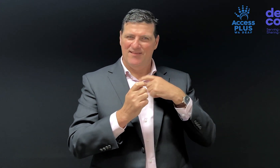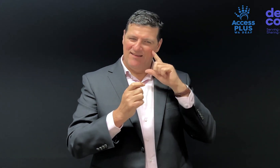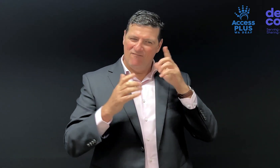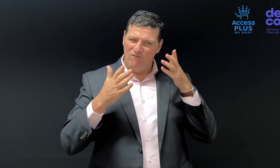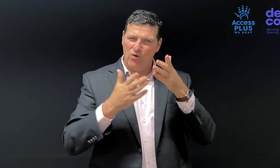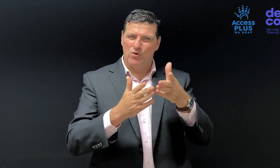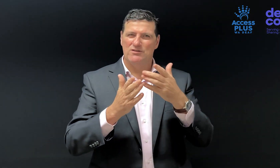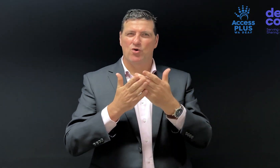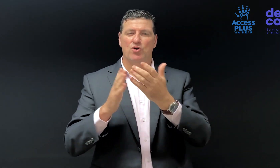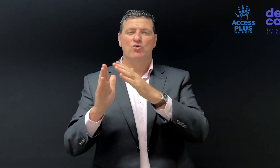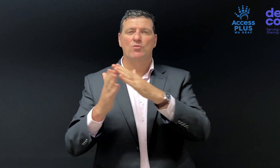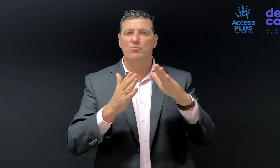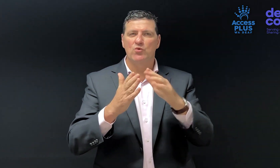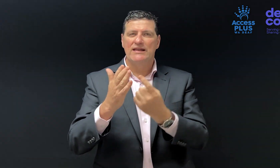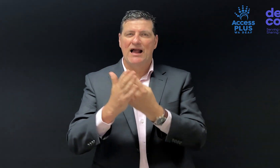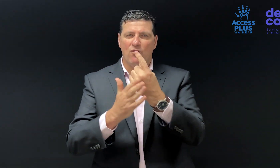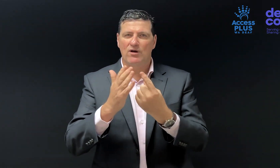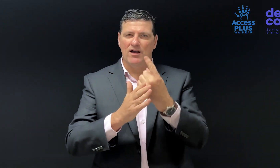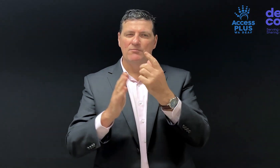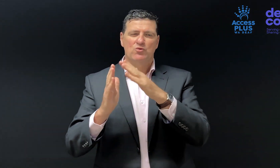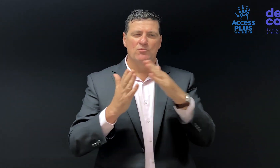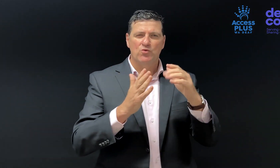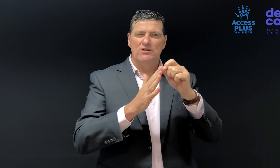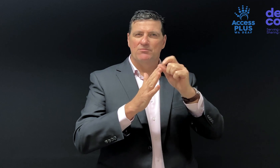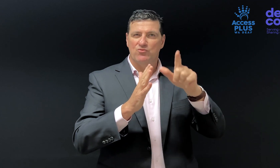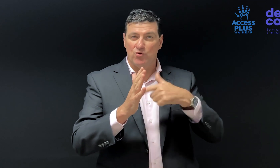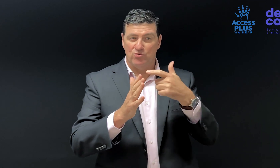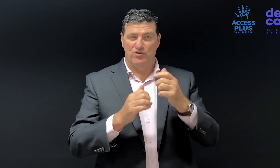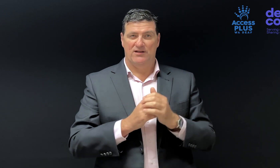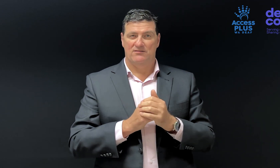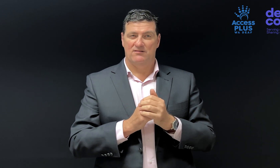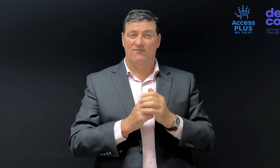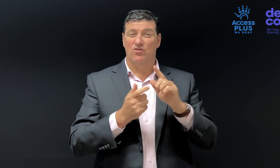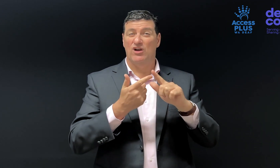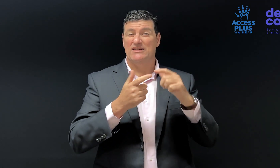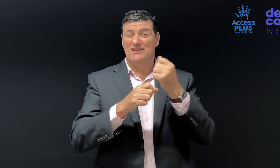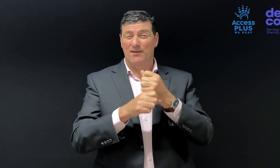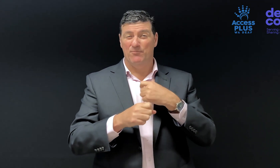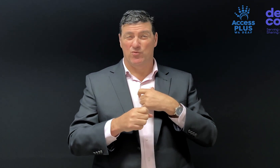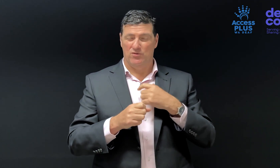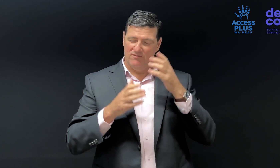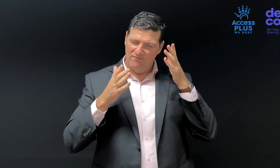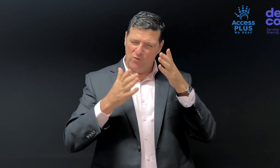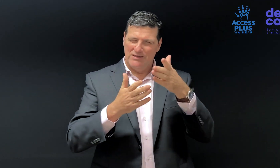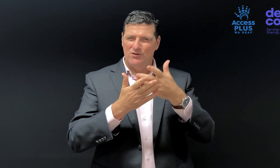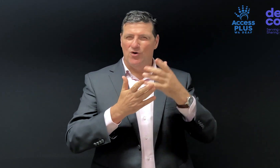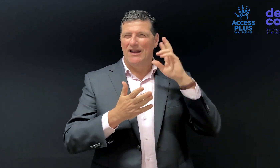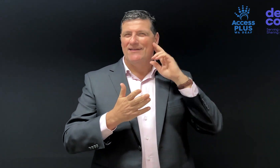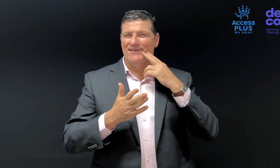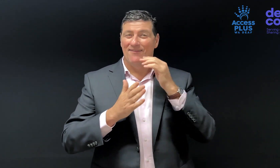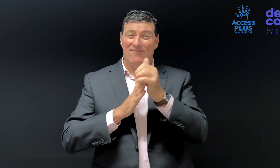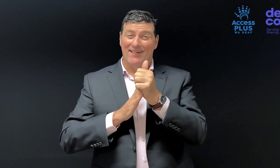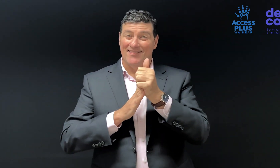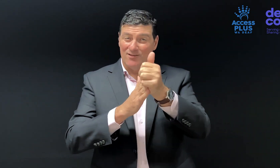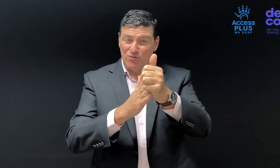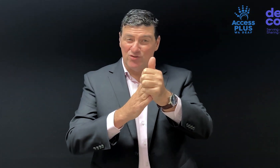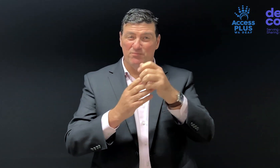that have a dedicated focus on community outcomes and community projects. For example, focusing on Deaf